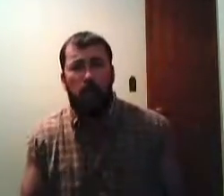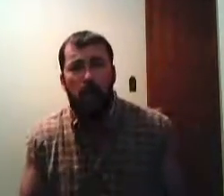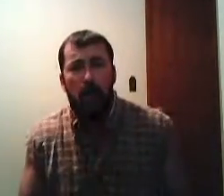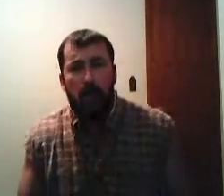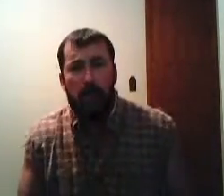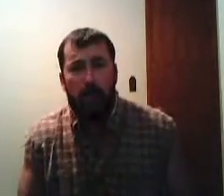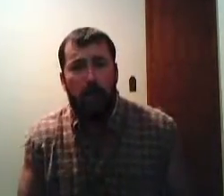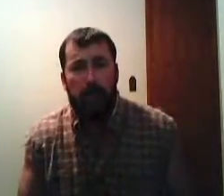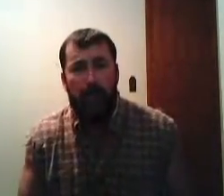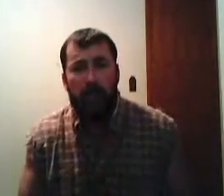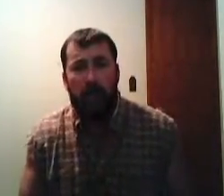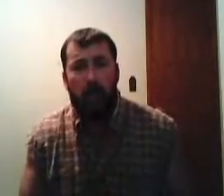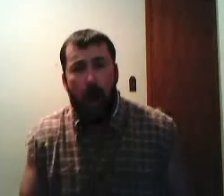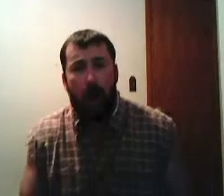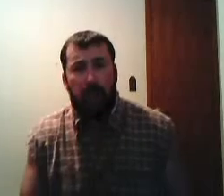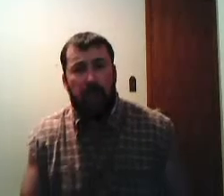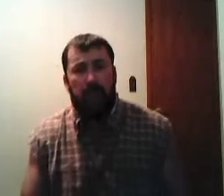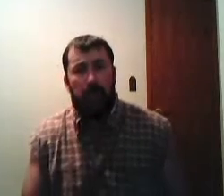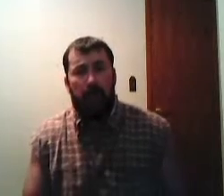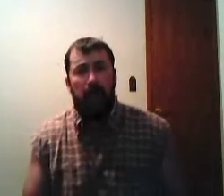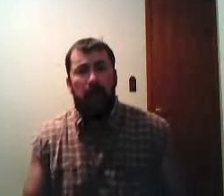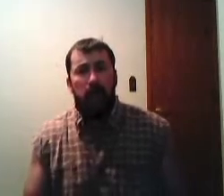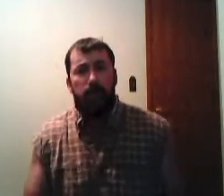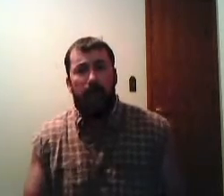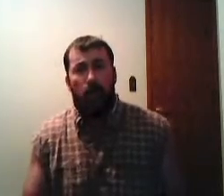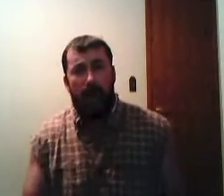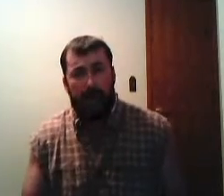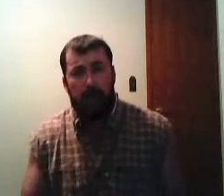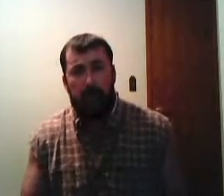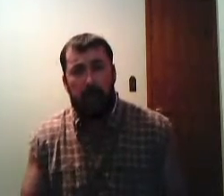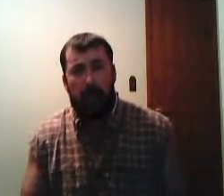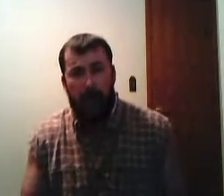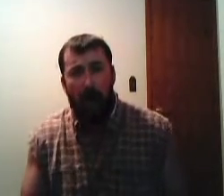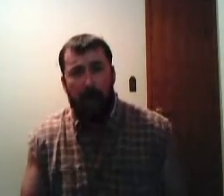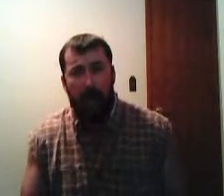you're too dependent on the world system man you better wake up and smell the coffee brother